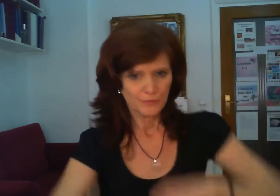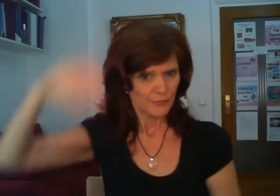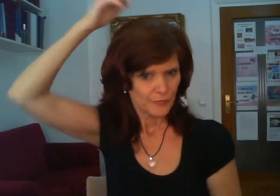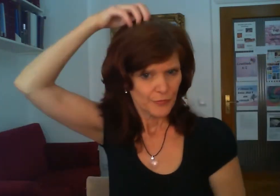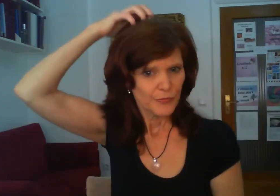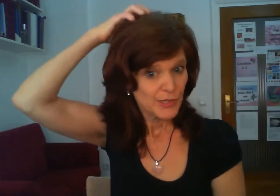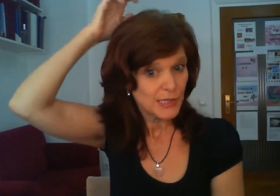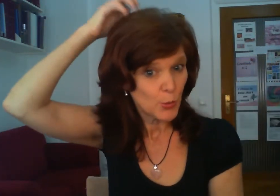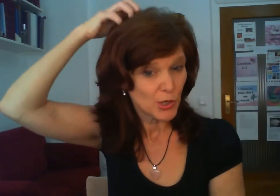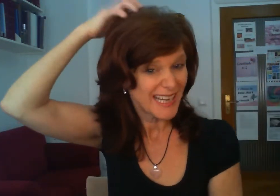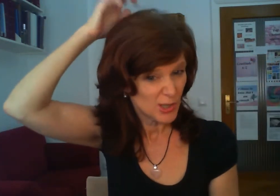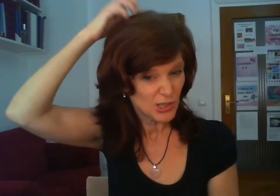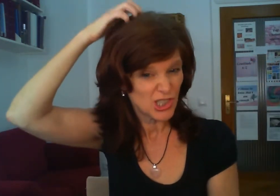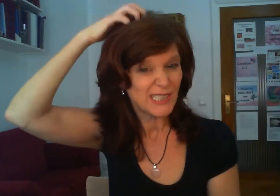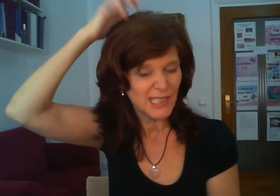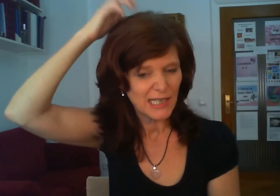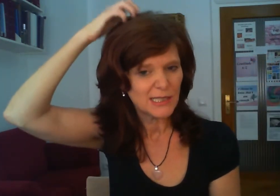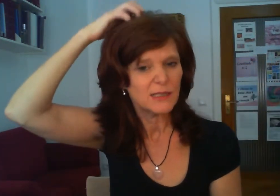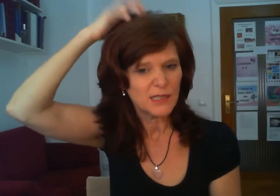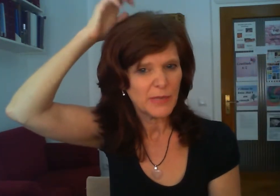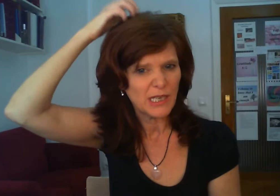this is what technology says to me